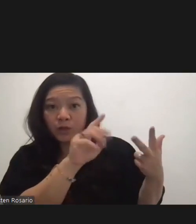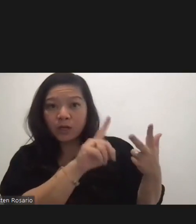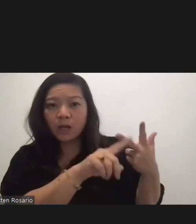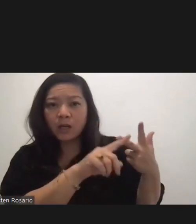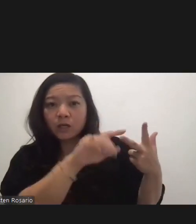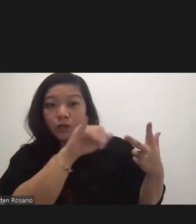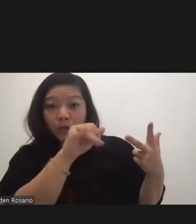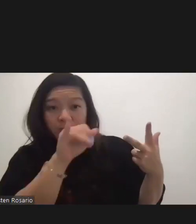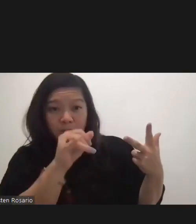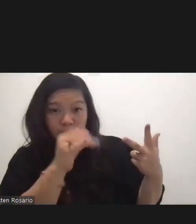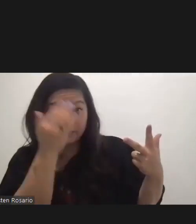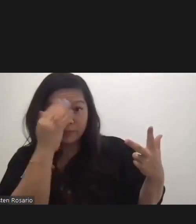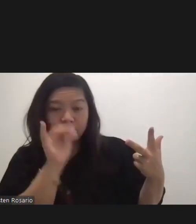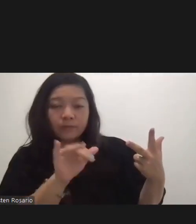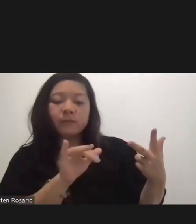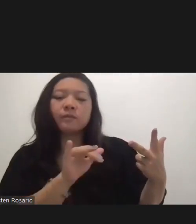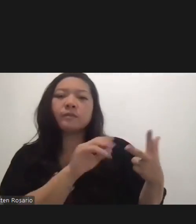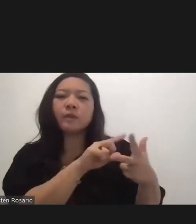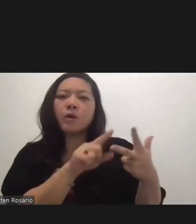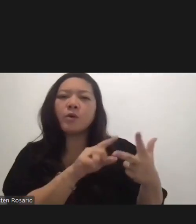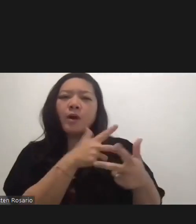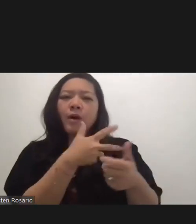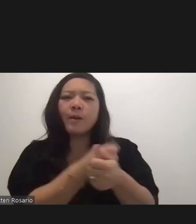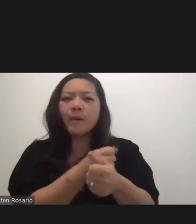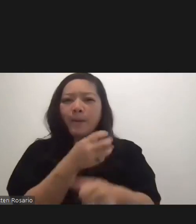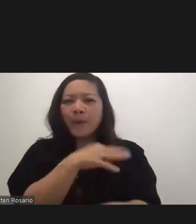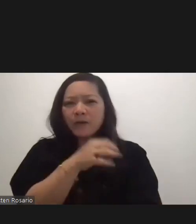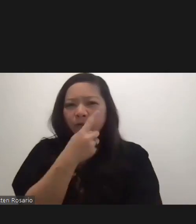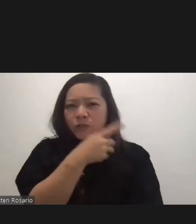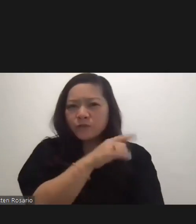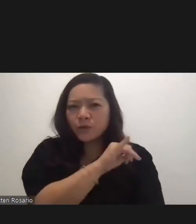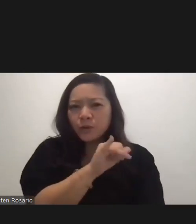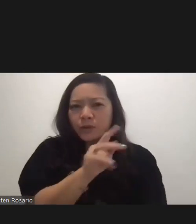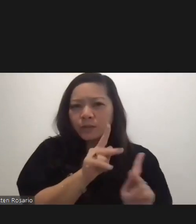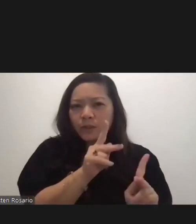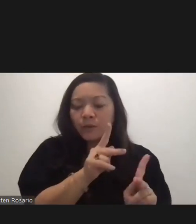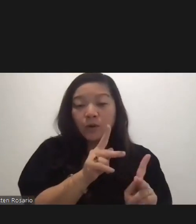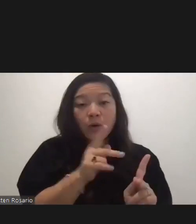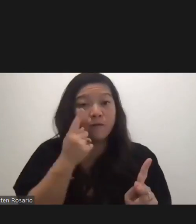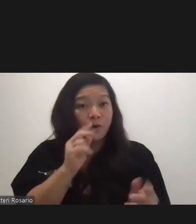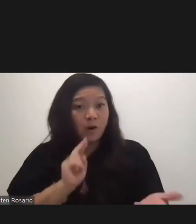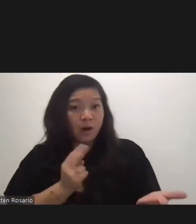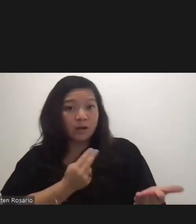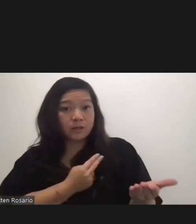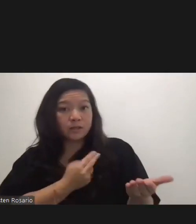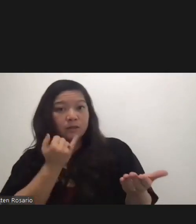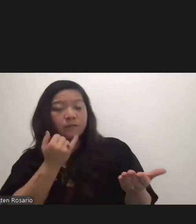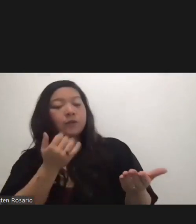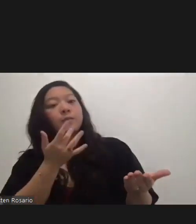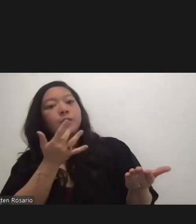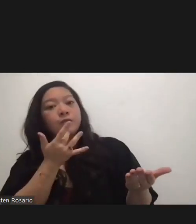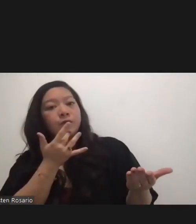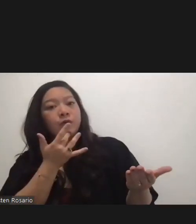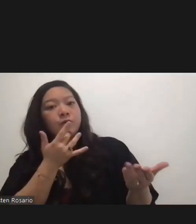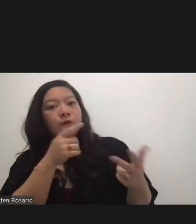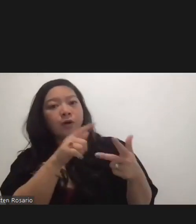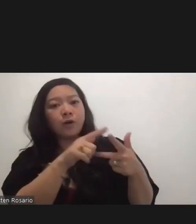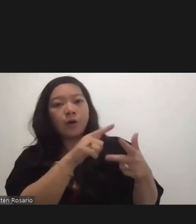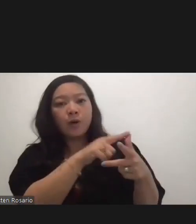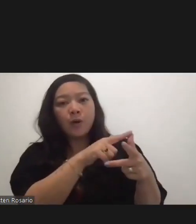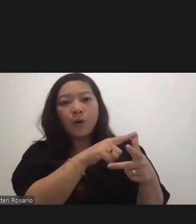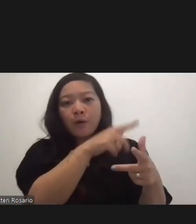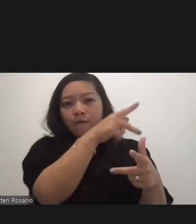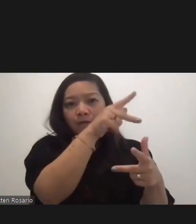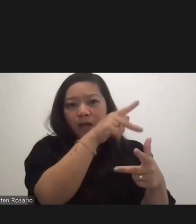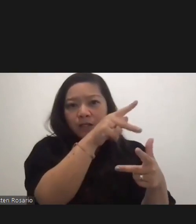You know, benefits for them, for us, would be, yes, if they prefer Pfizer or they prefer Moderna, they'll